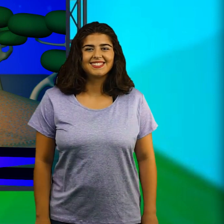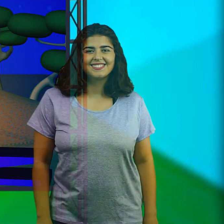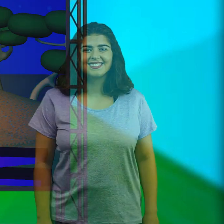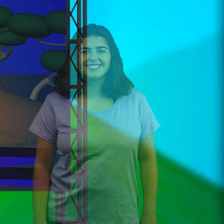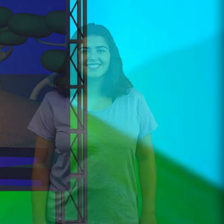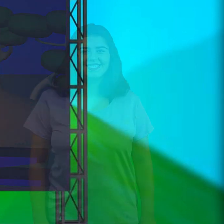R T